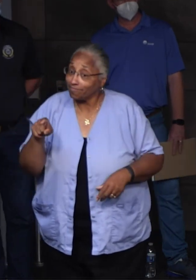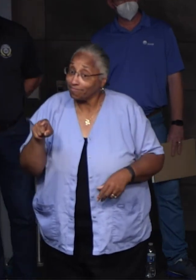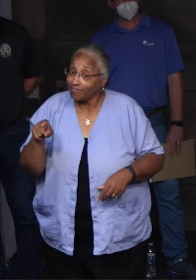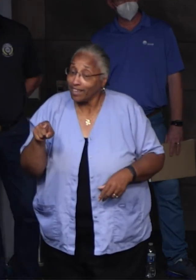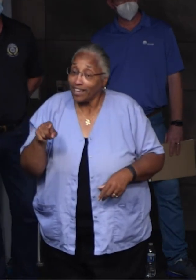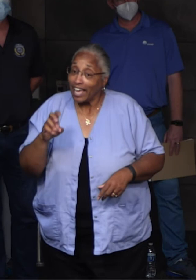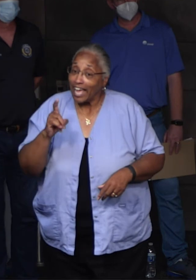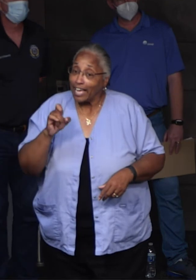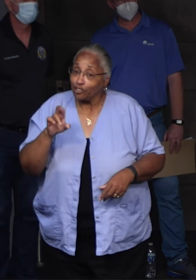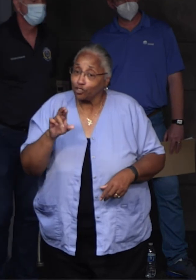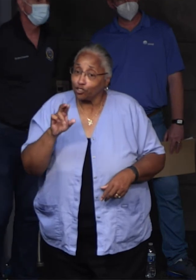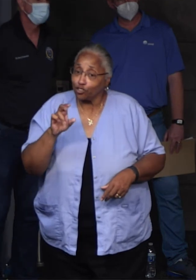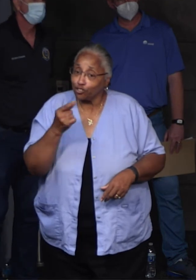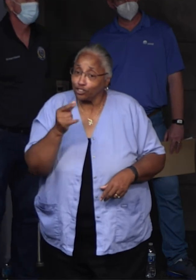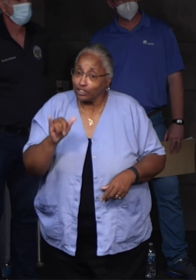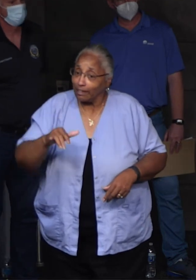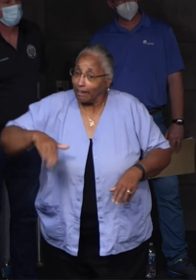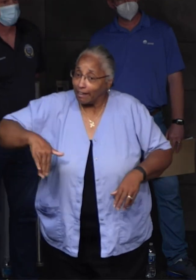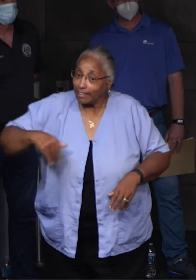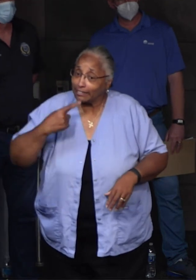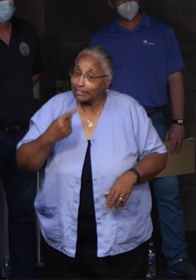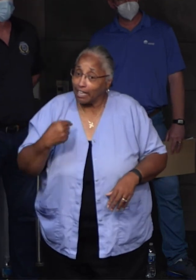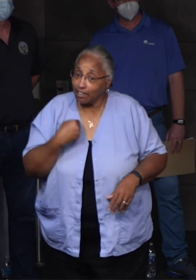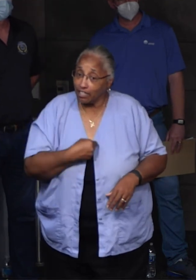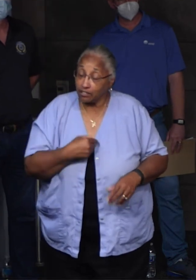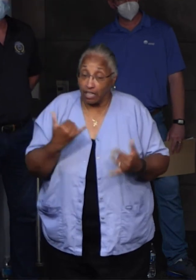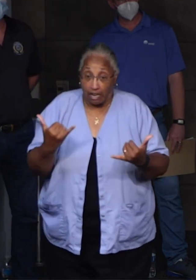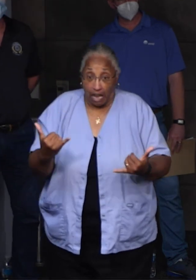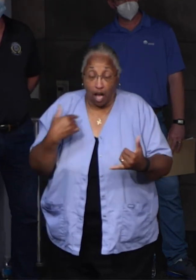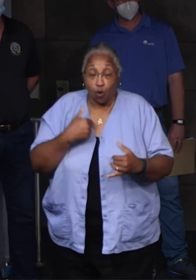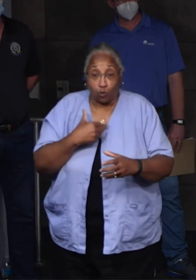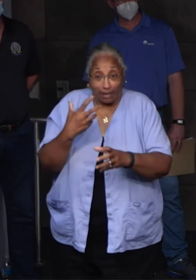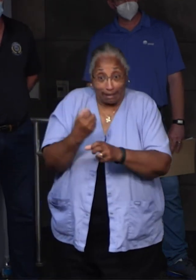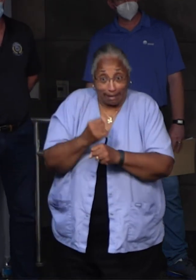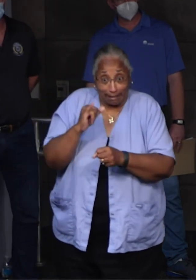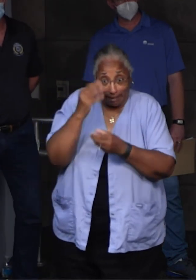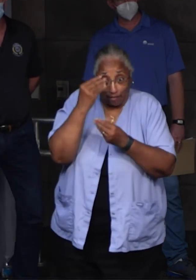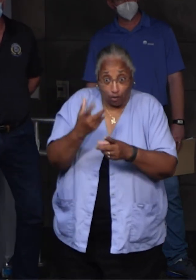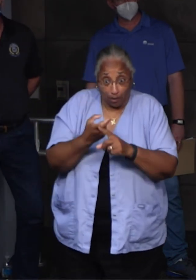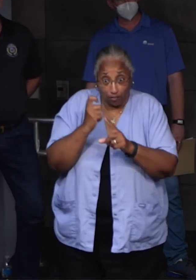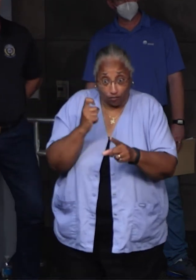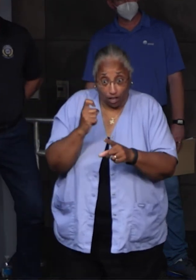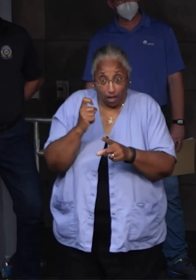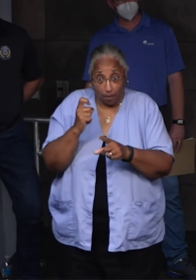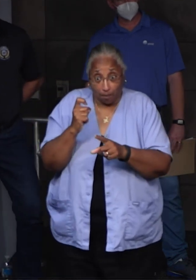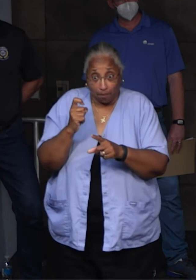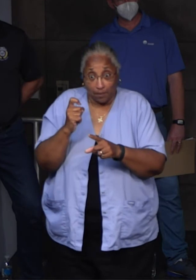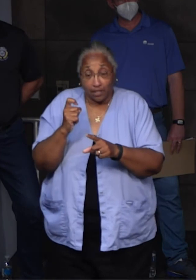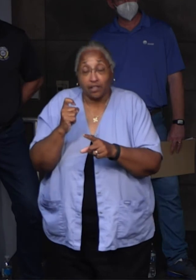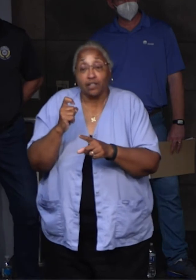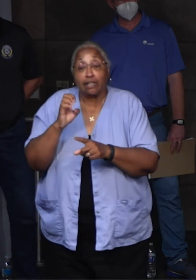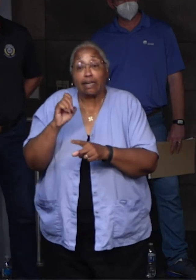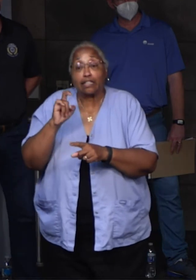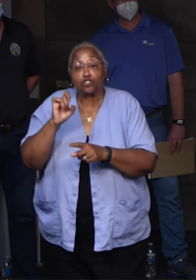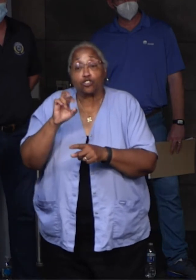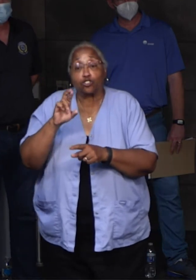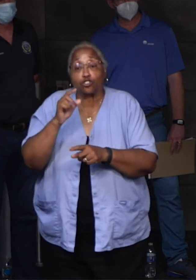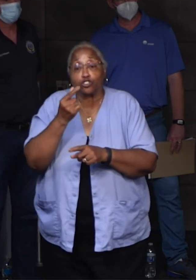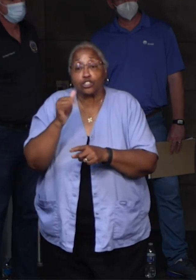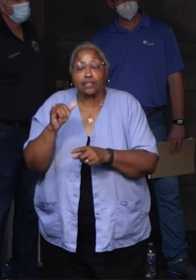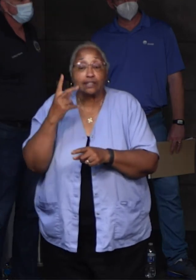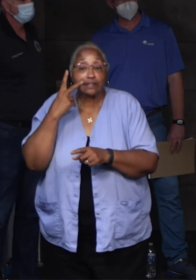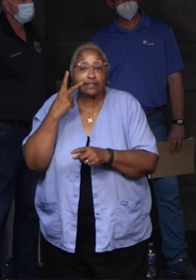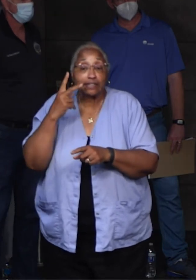please don't misunderstand. Now, when we get an estimate from energy, you're going to see it. You're going to see it on the parish website. You're going to see it in